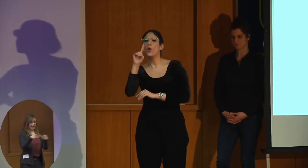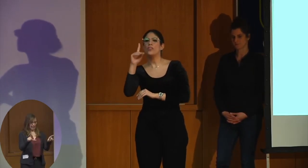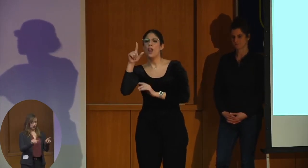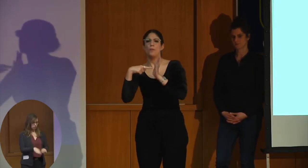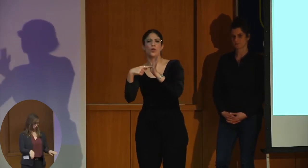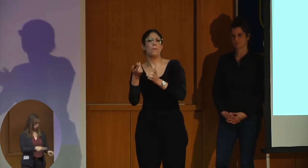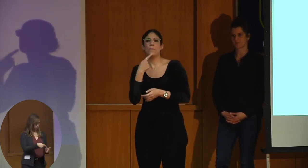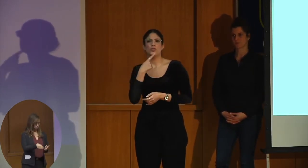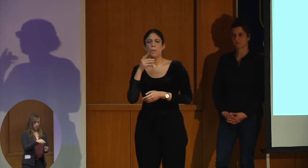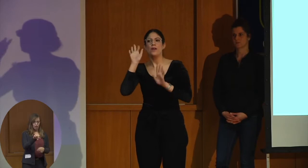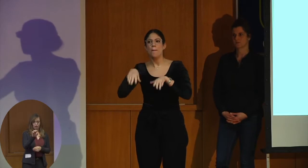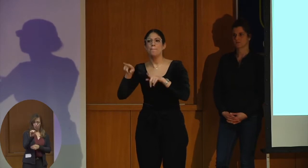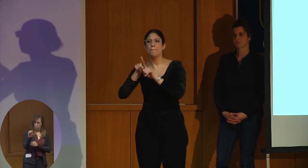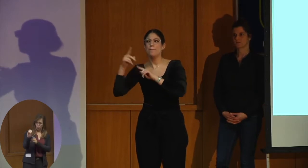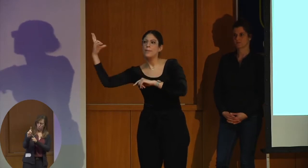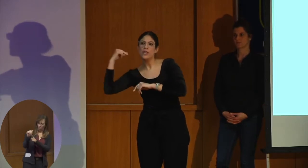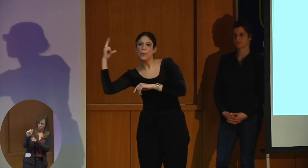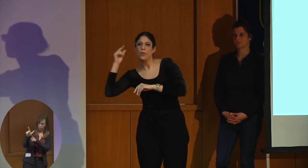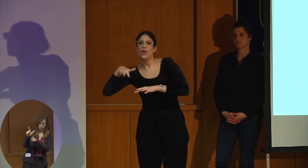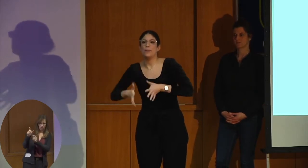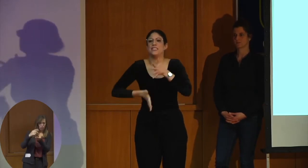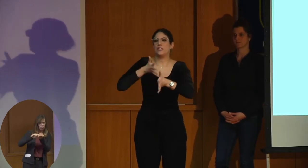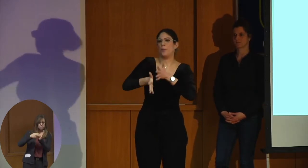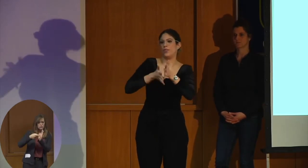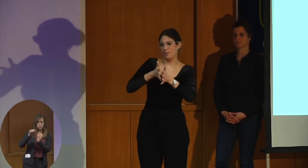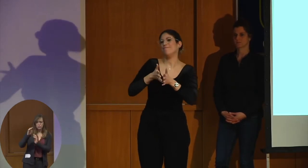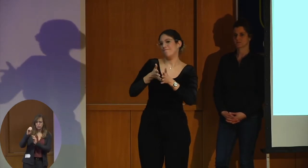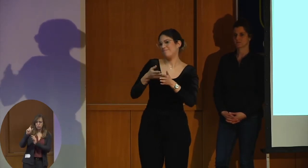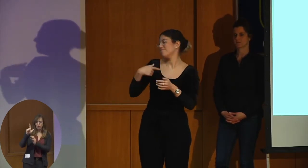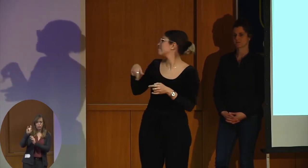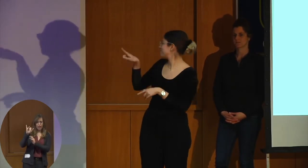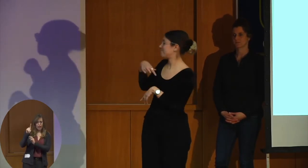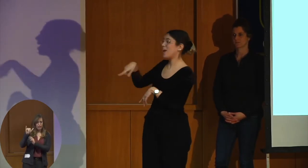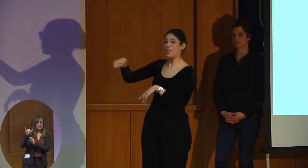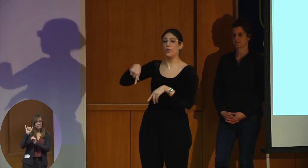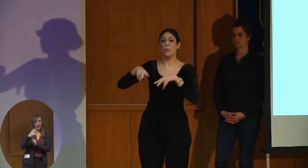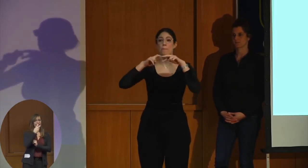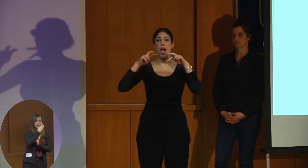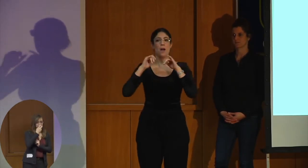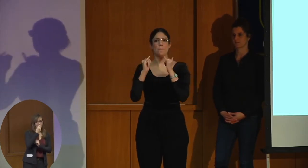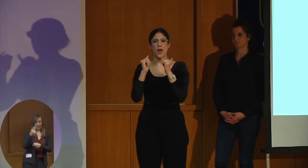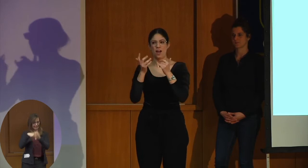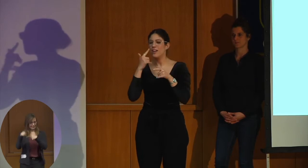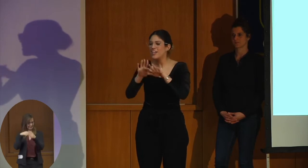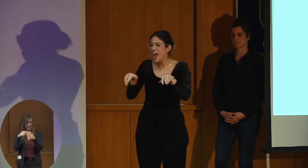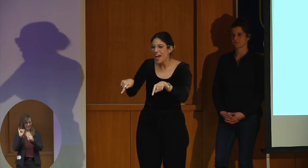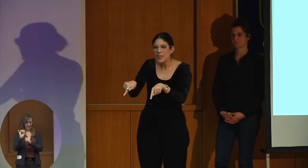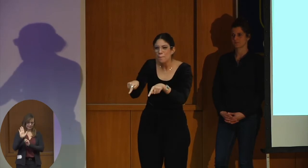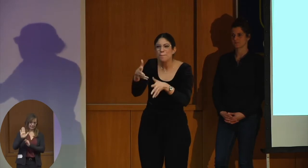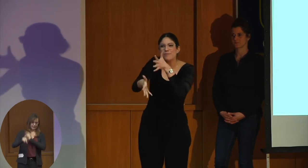Now, modal, bimodal. What is the modality? It's speech and sign. It's the type of communication. We're